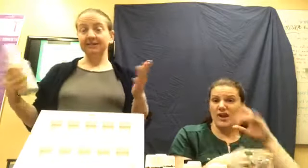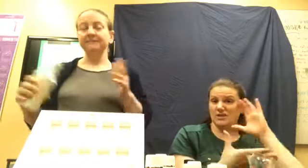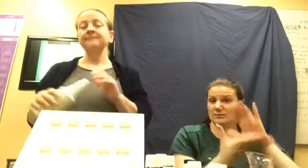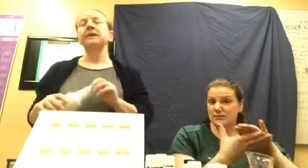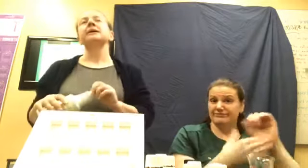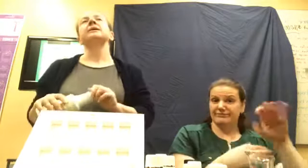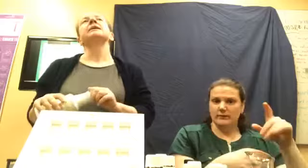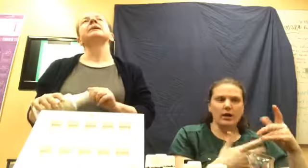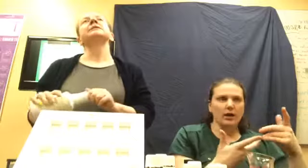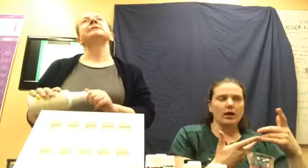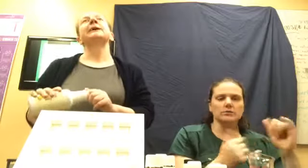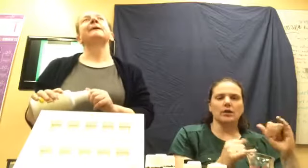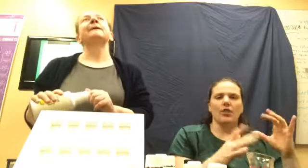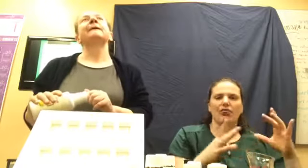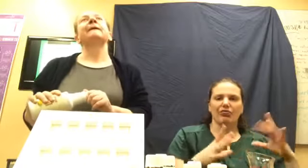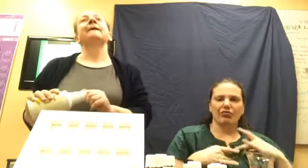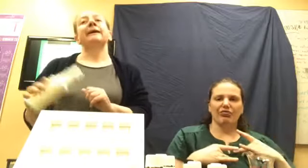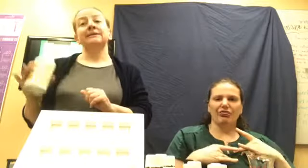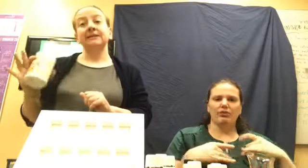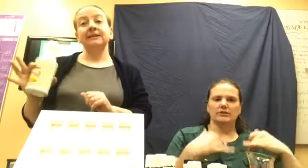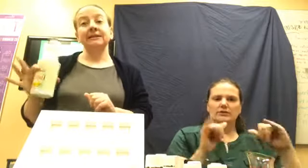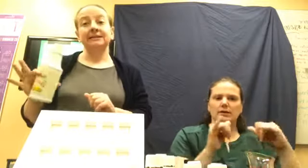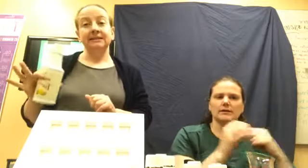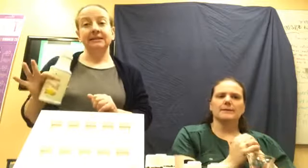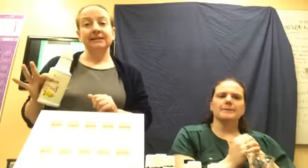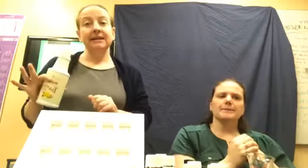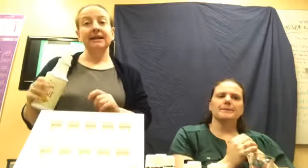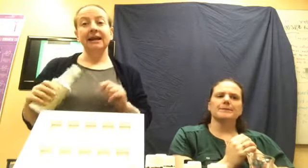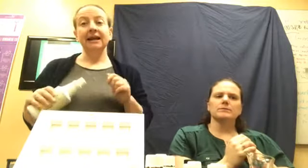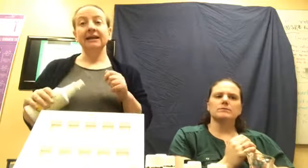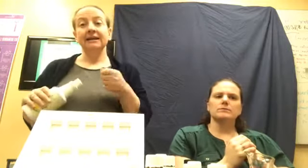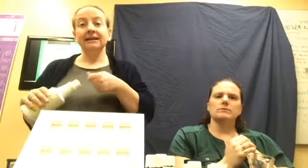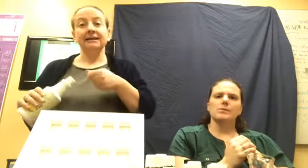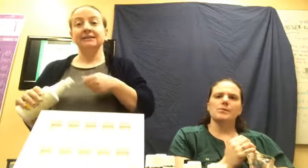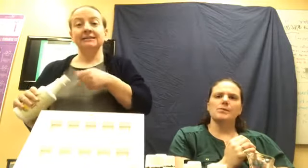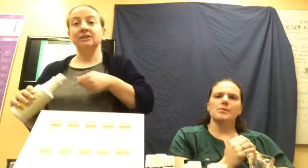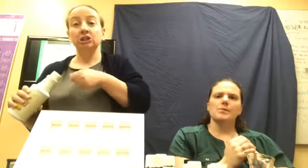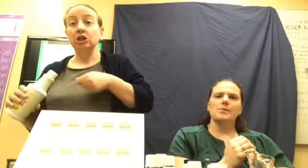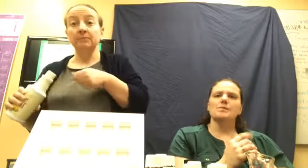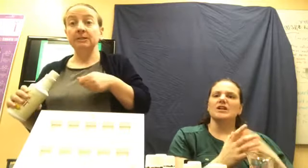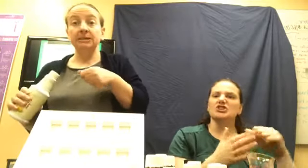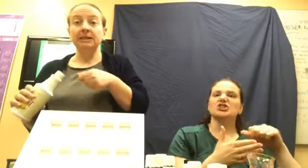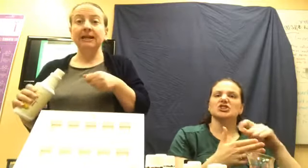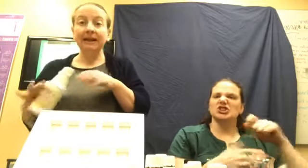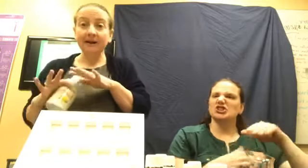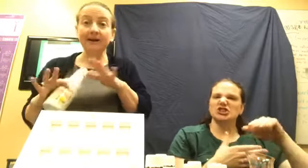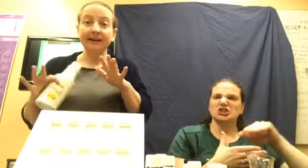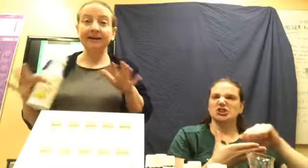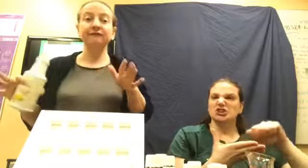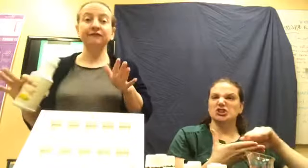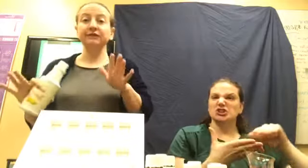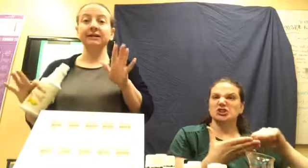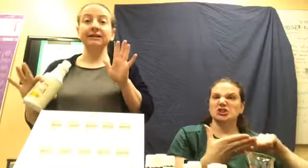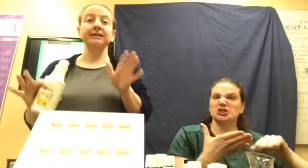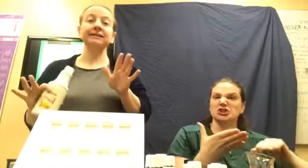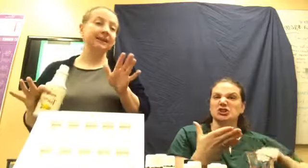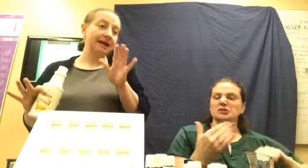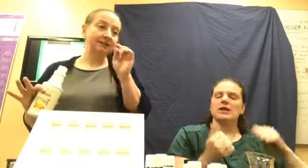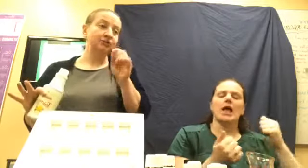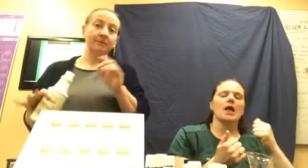And so I took this and I scrubbed it and I got every last drop